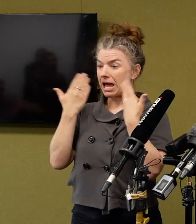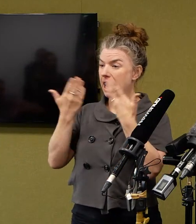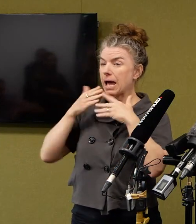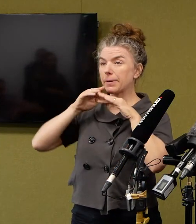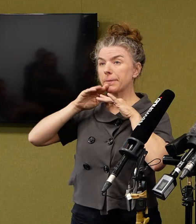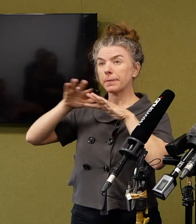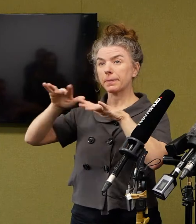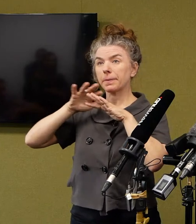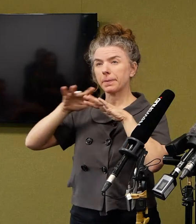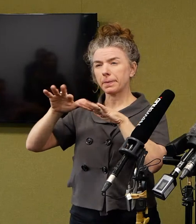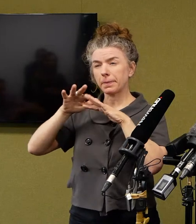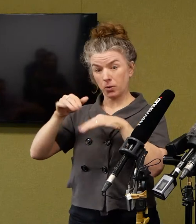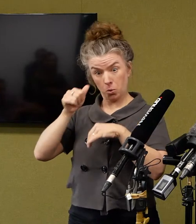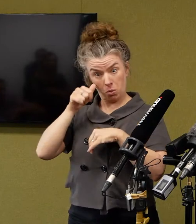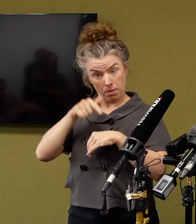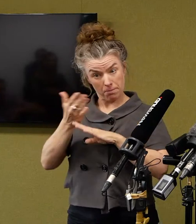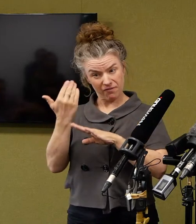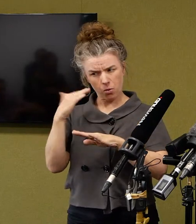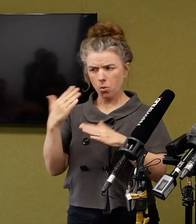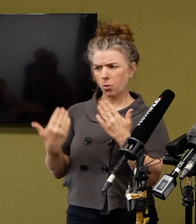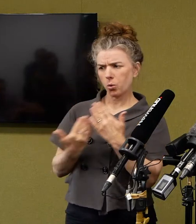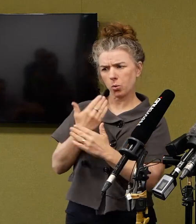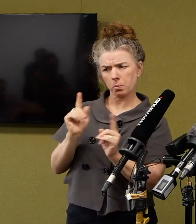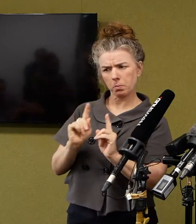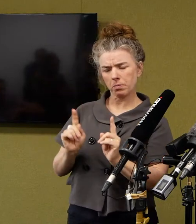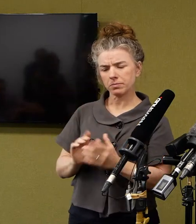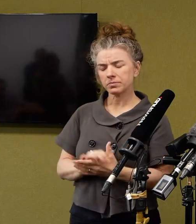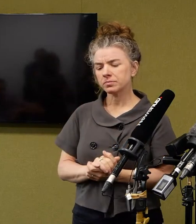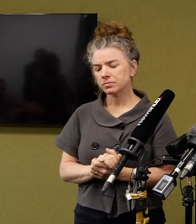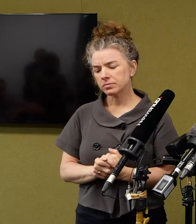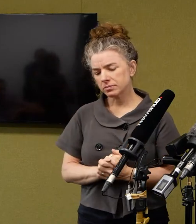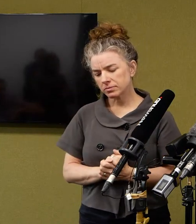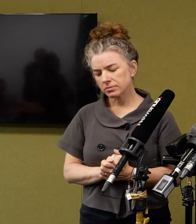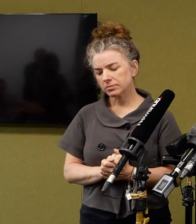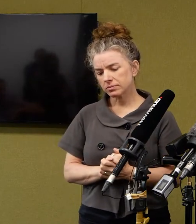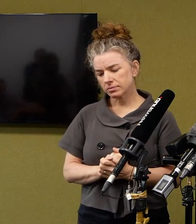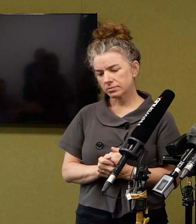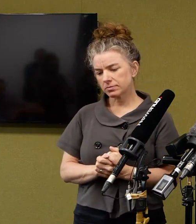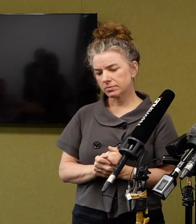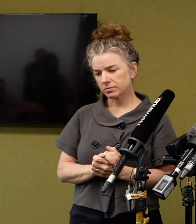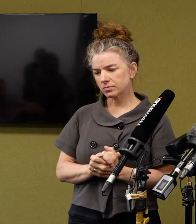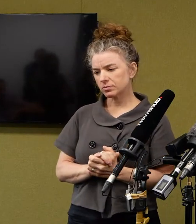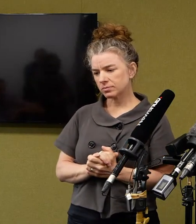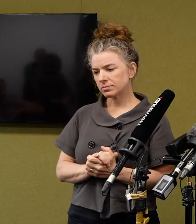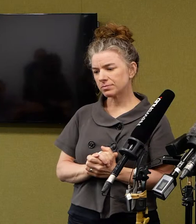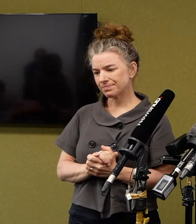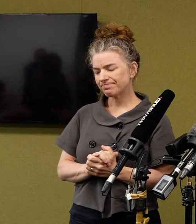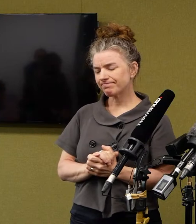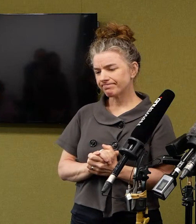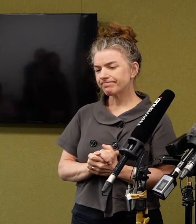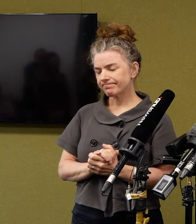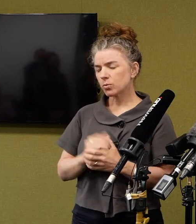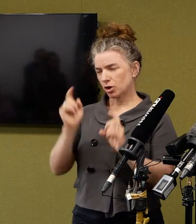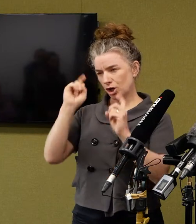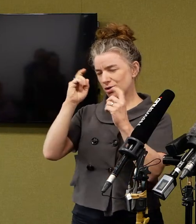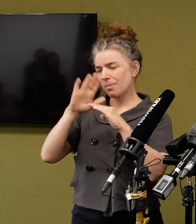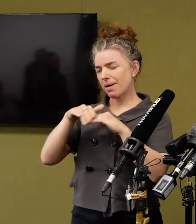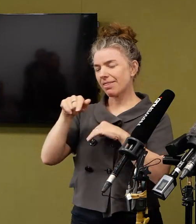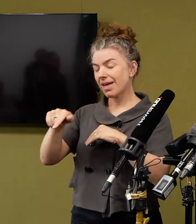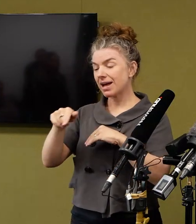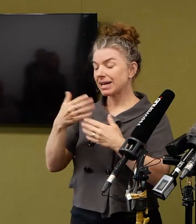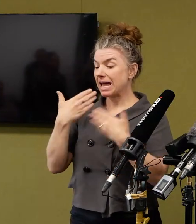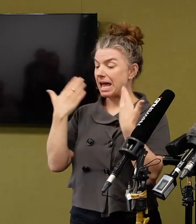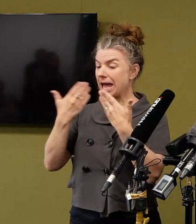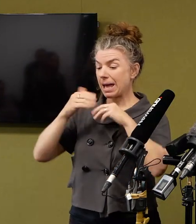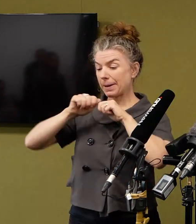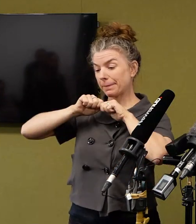what's your take on that? So I think the way this has been reported is it's a sort of a worrying new development. In fact, aerosol